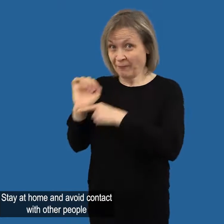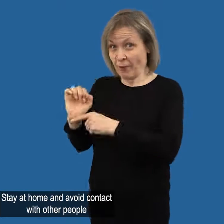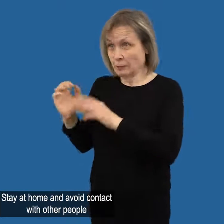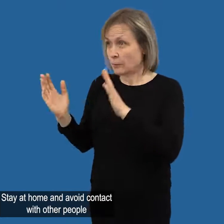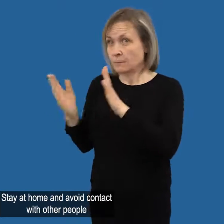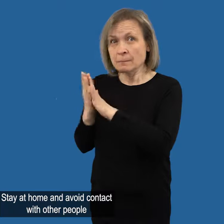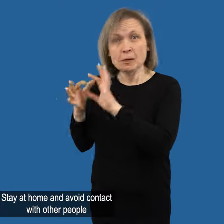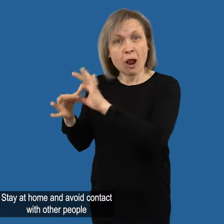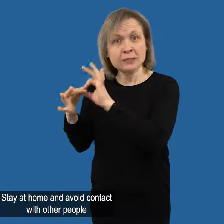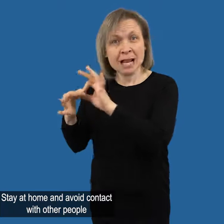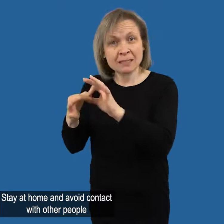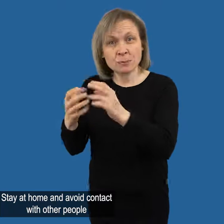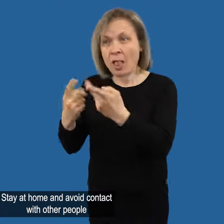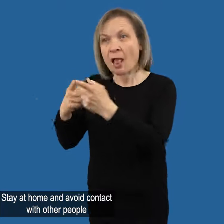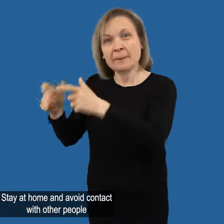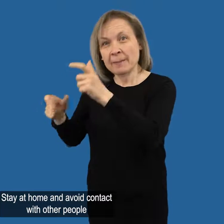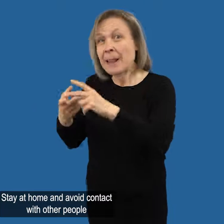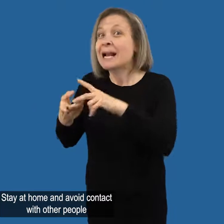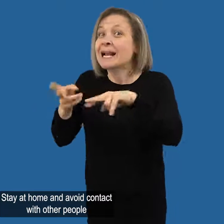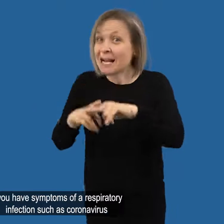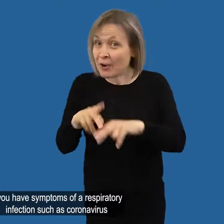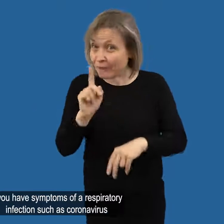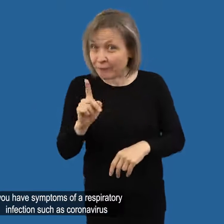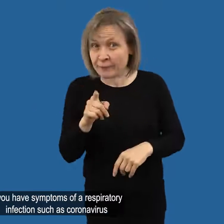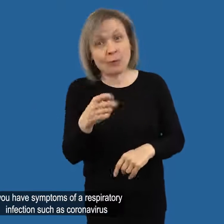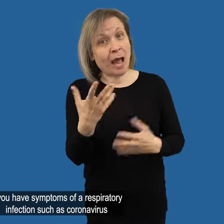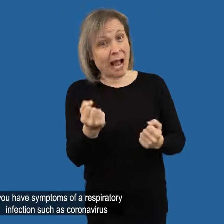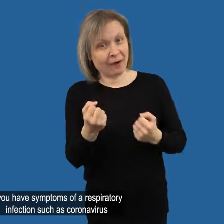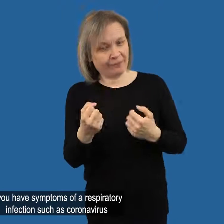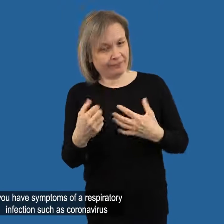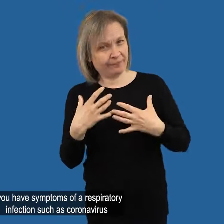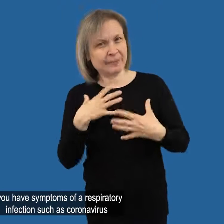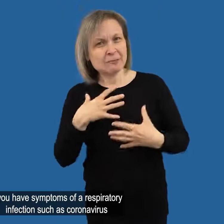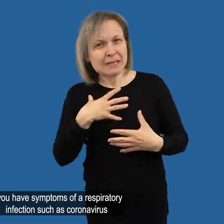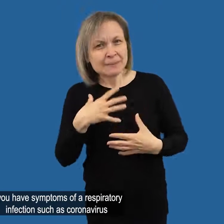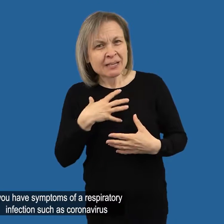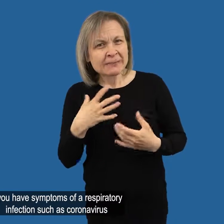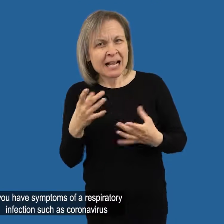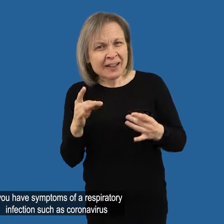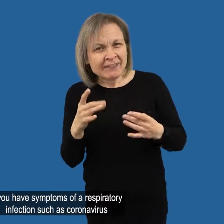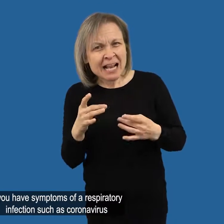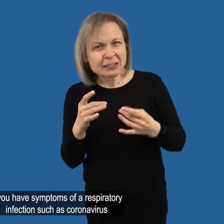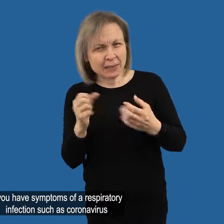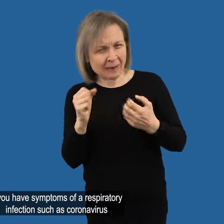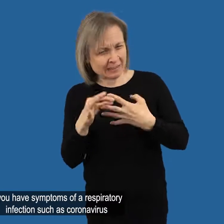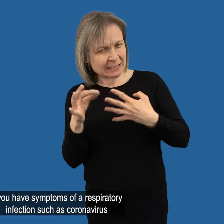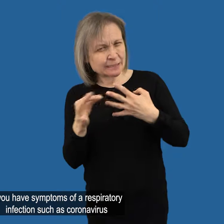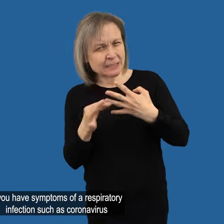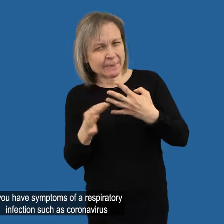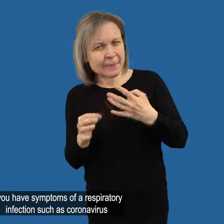Stay at home and avoid contact with other people if you have symptoms of a respiratory infection, such as coronavirus.